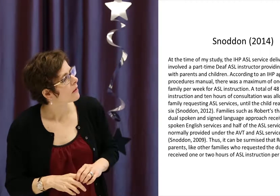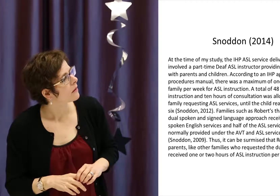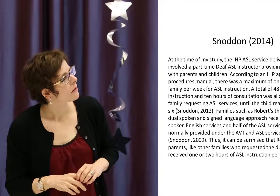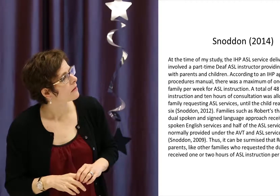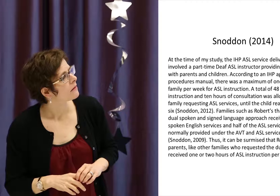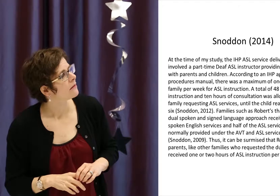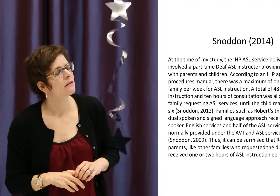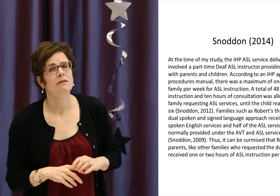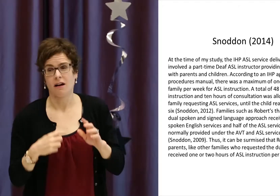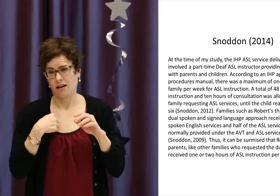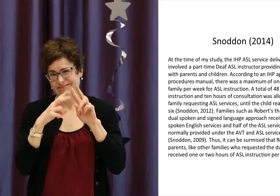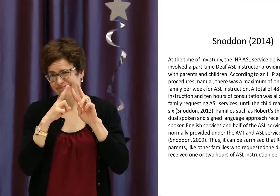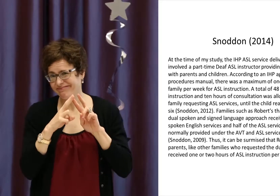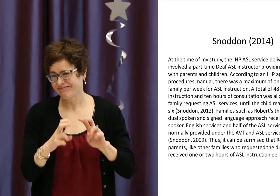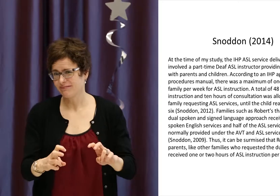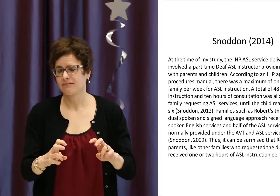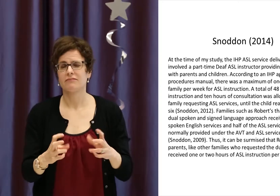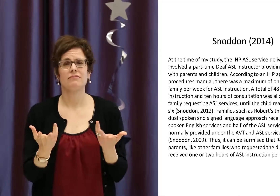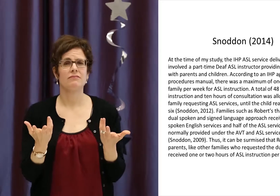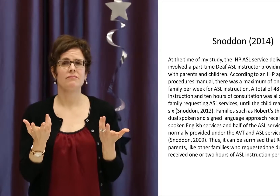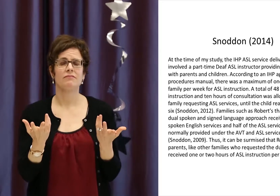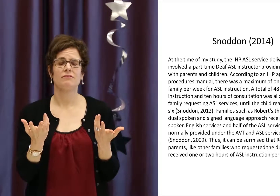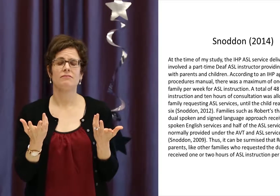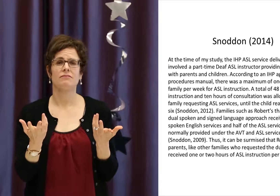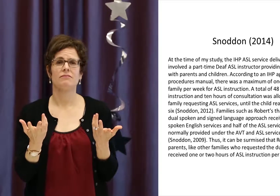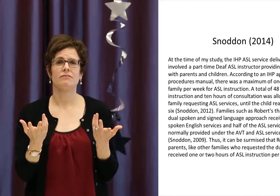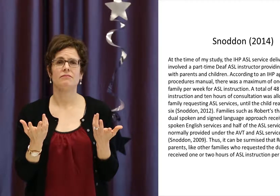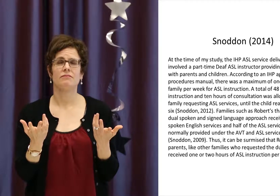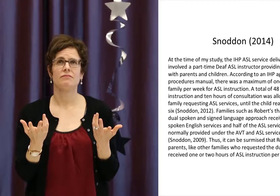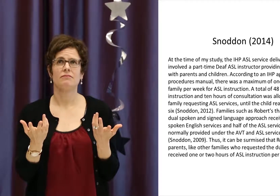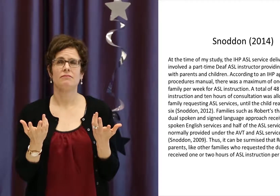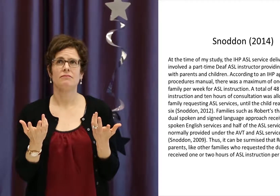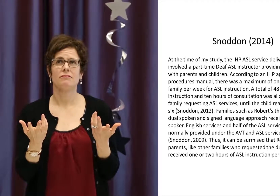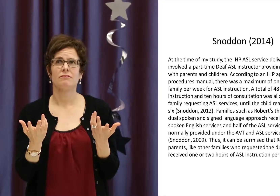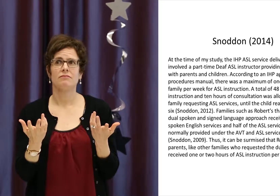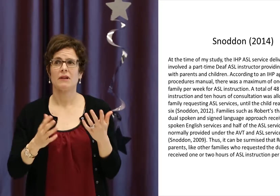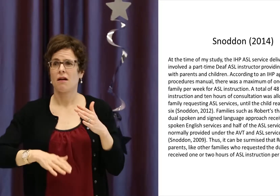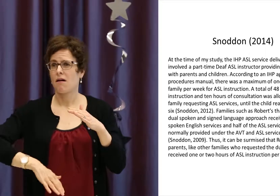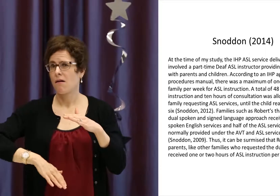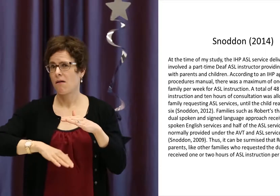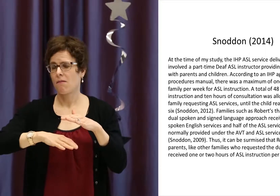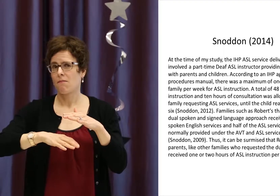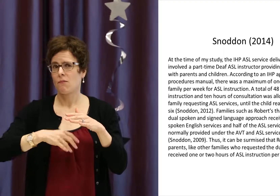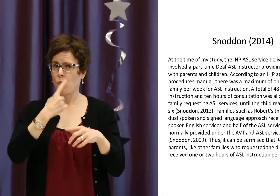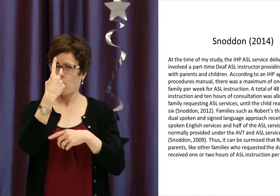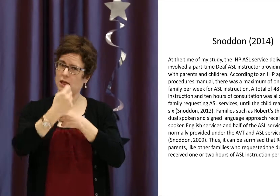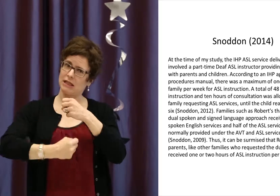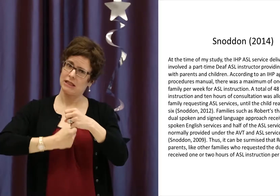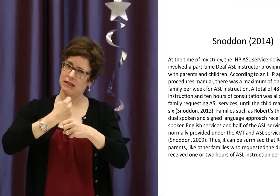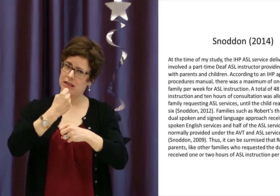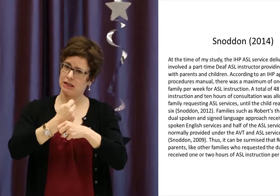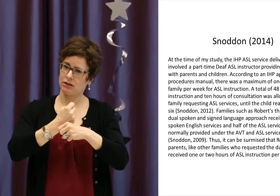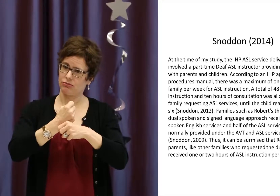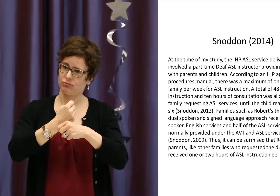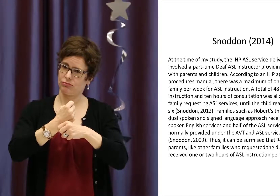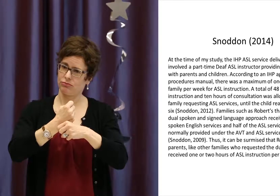the services that are provided to them are quite minimal.